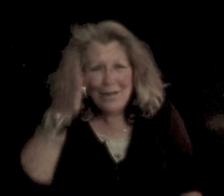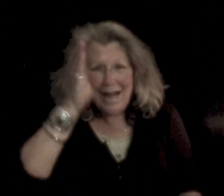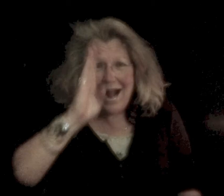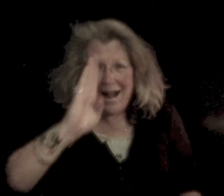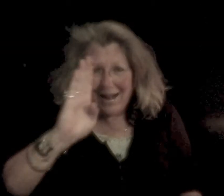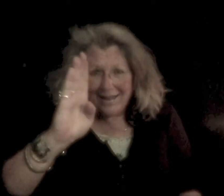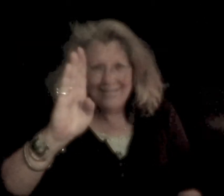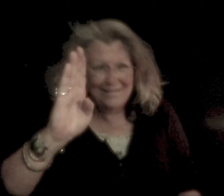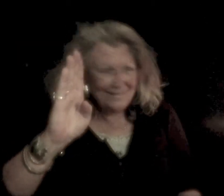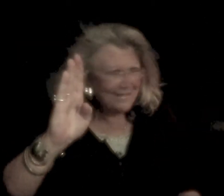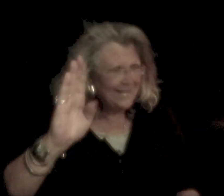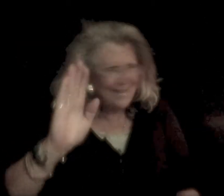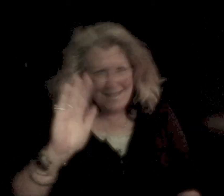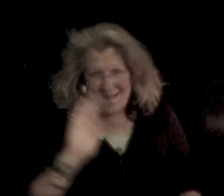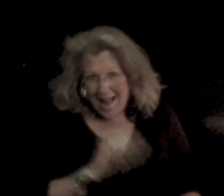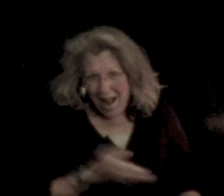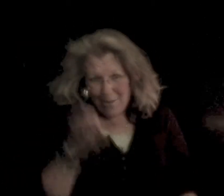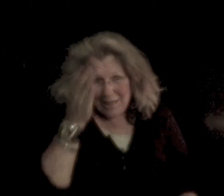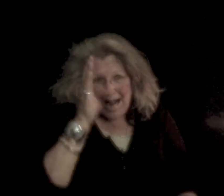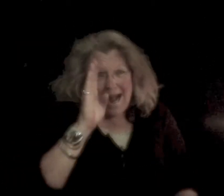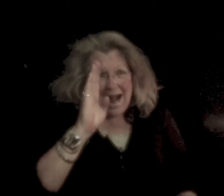God Our God